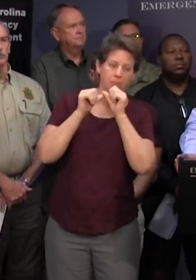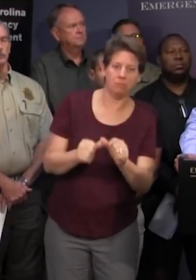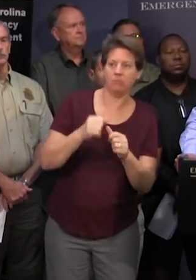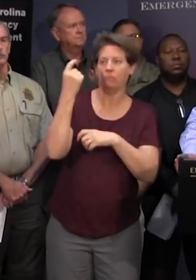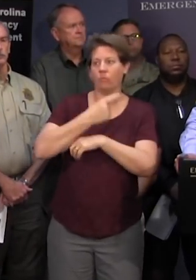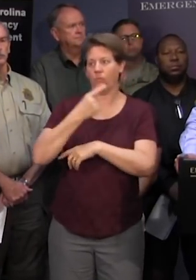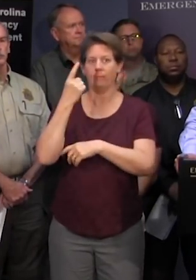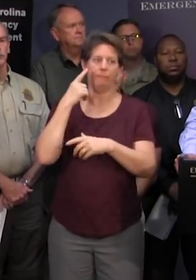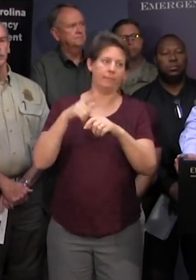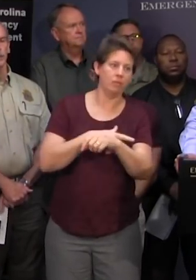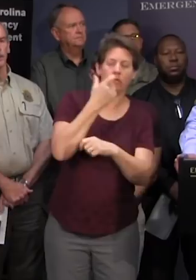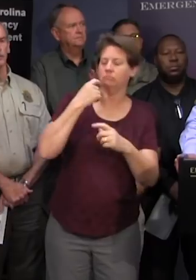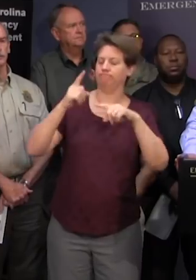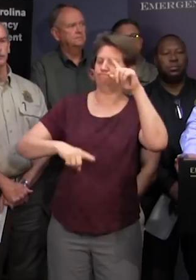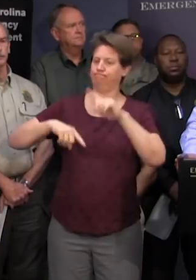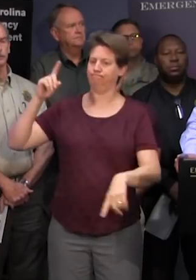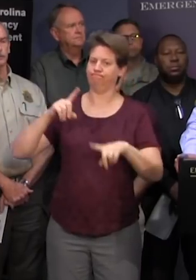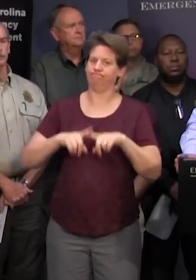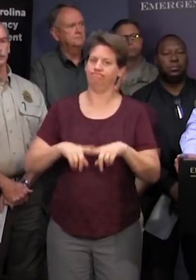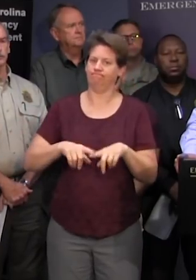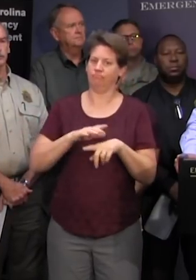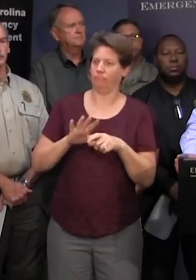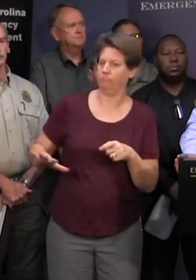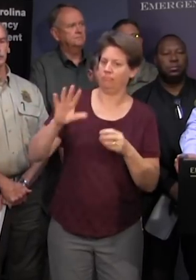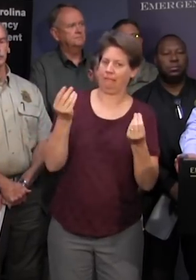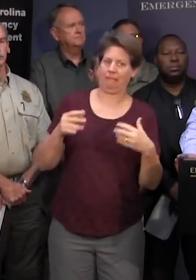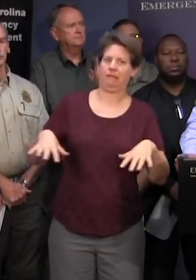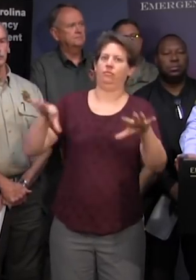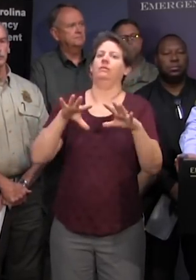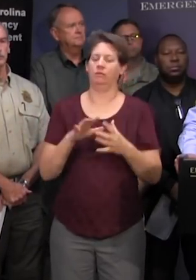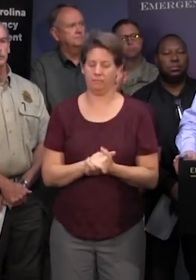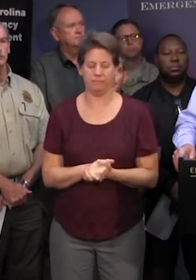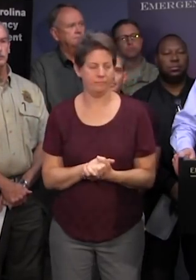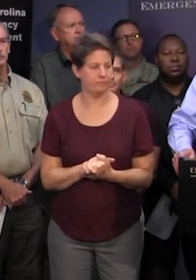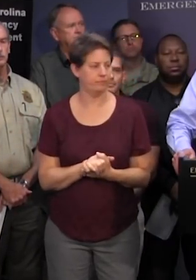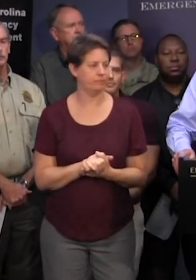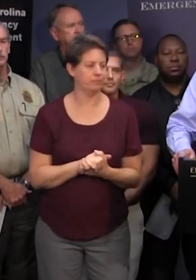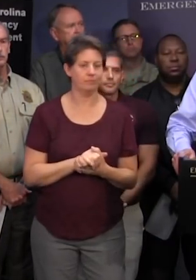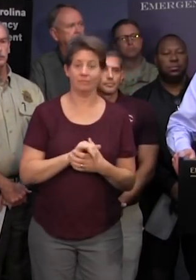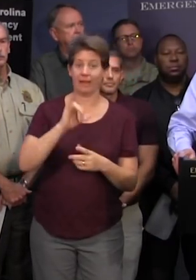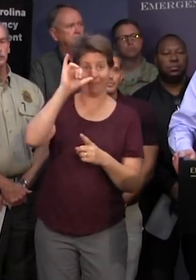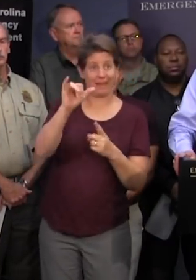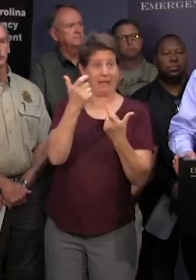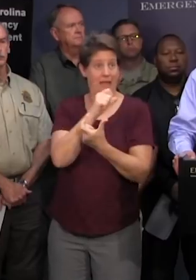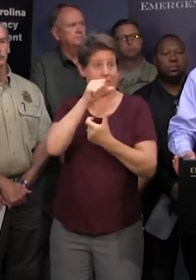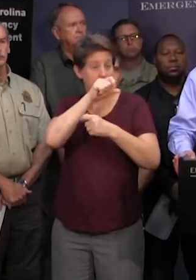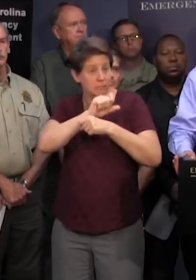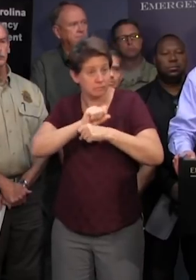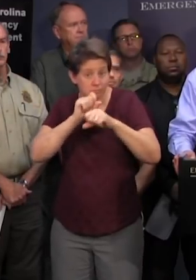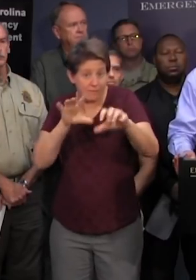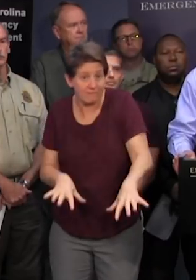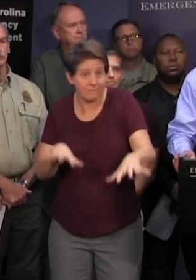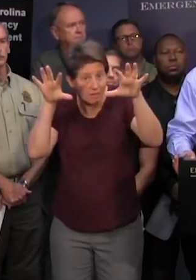water it might be longer depending on how wet the soil is and if there's any more rain but that's not the big flood the big flood will